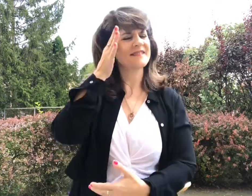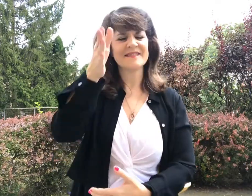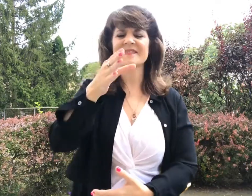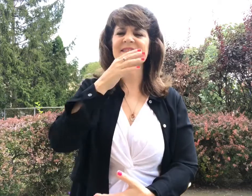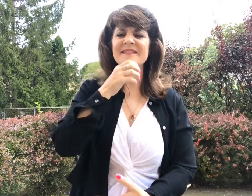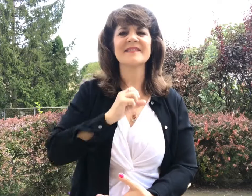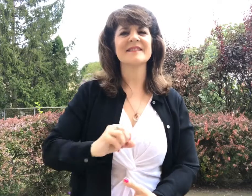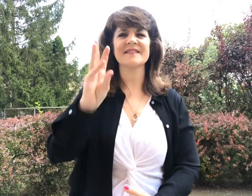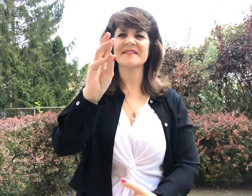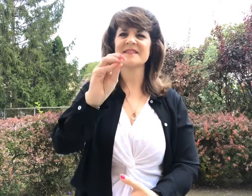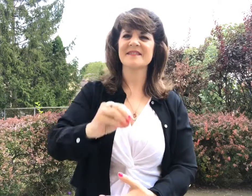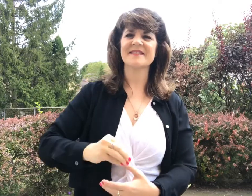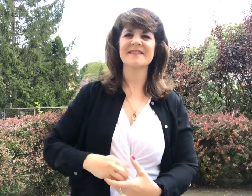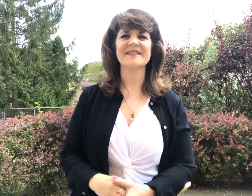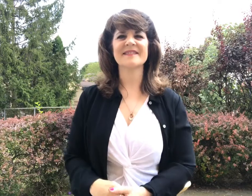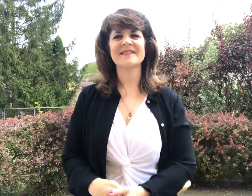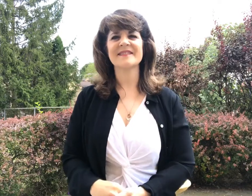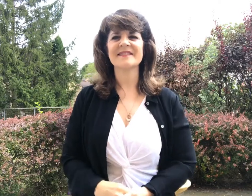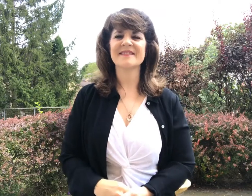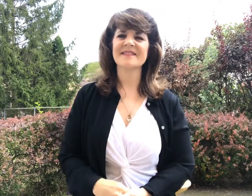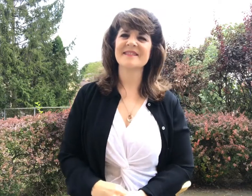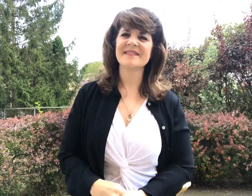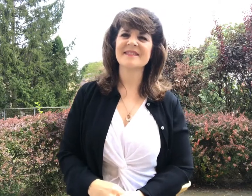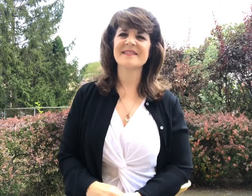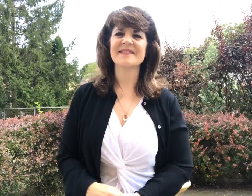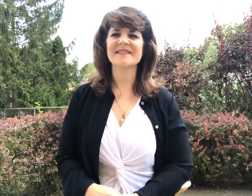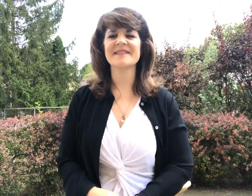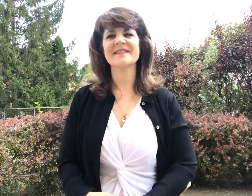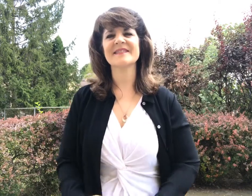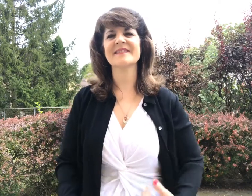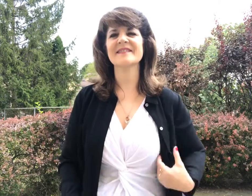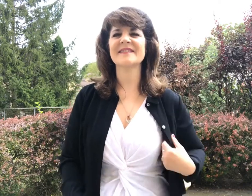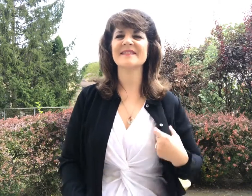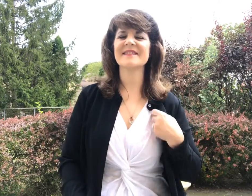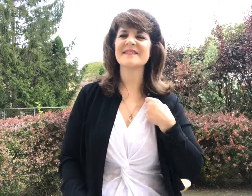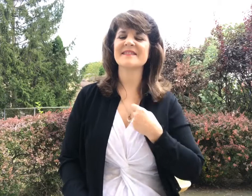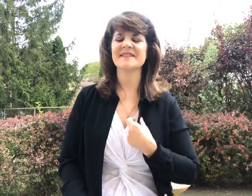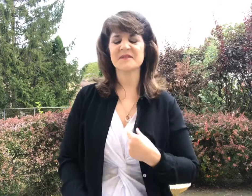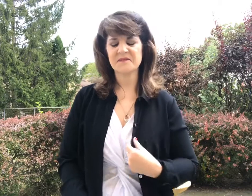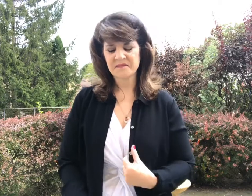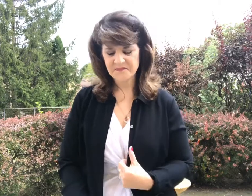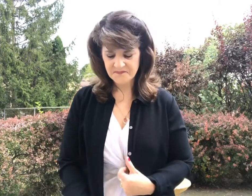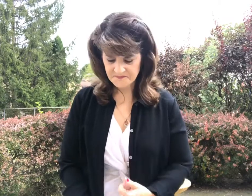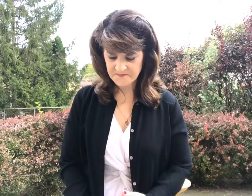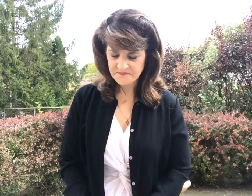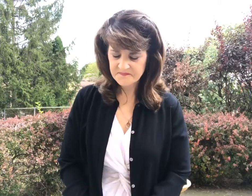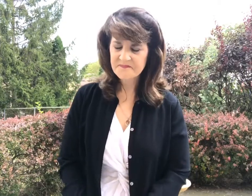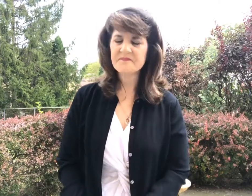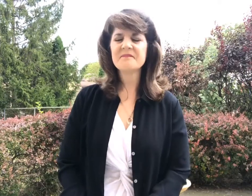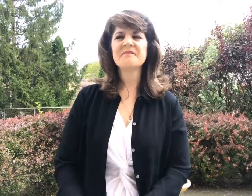be 60 years old. Soon I'll Once I